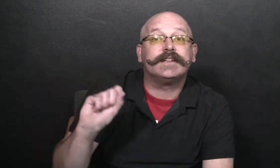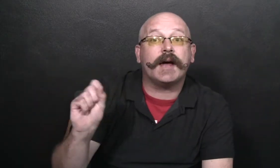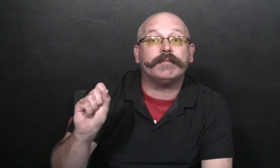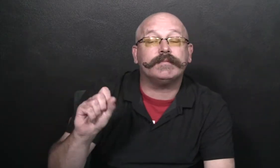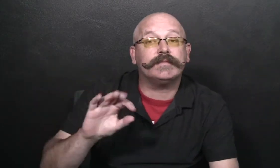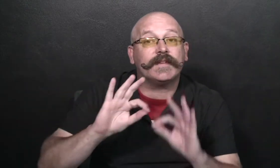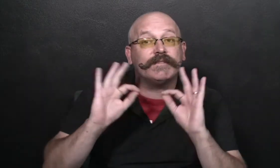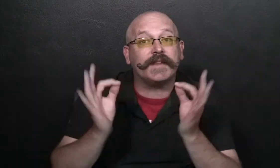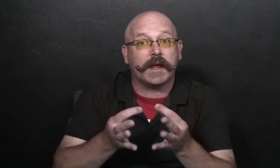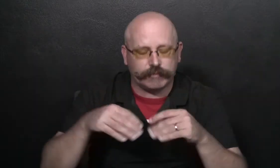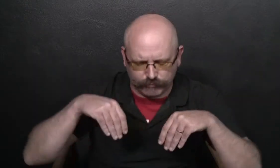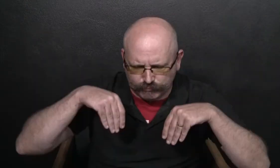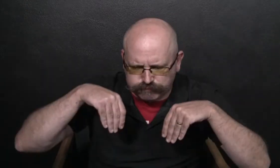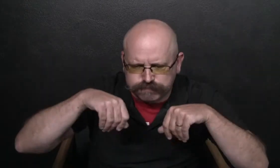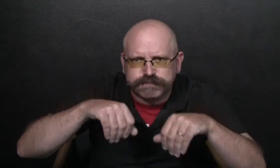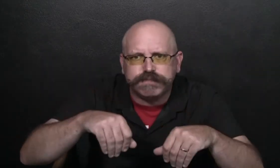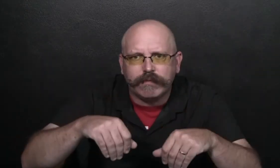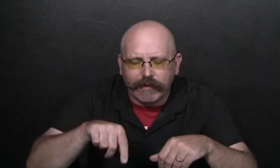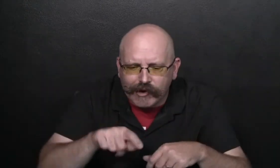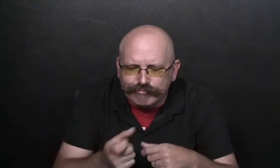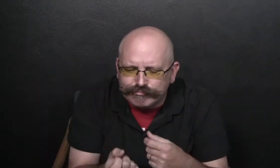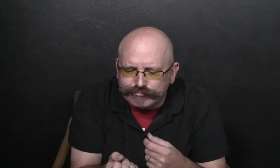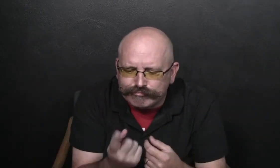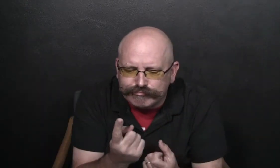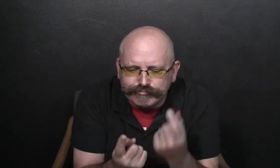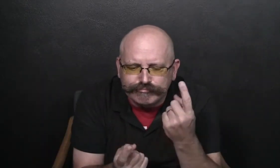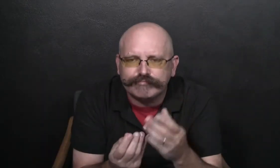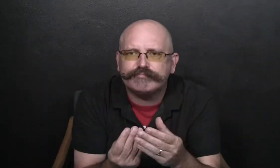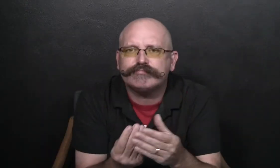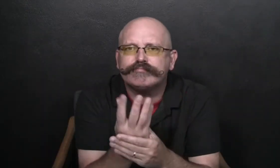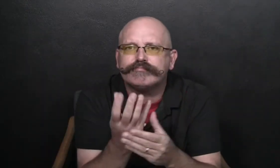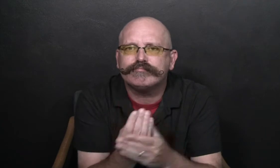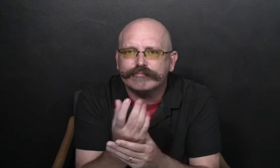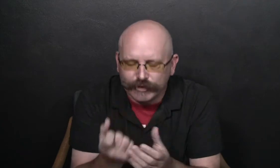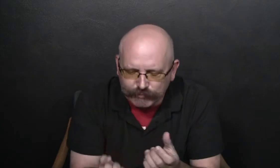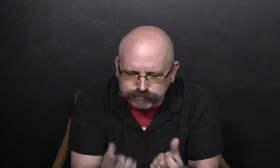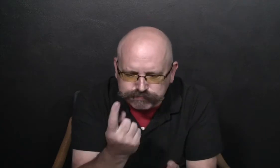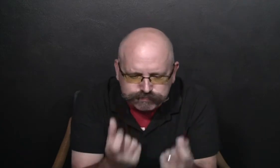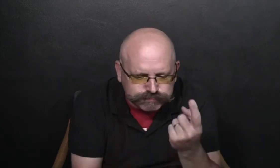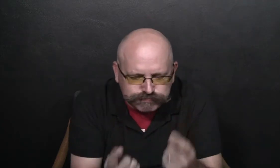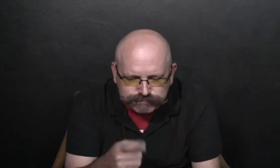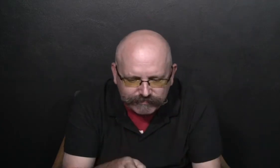Sam and his family planted seeds and watched them grow.